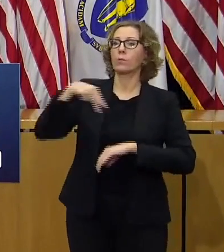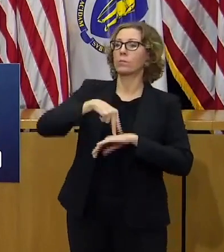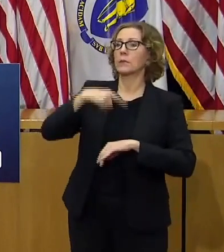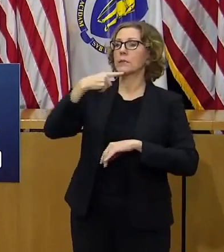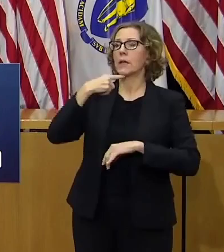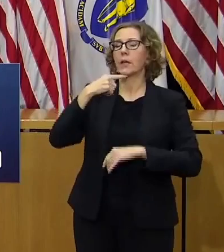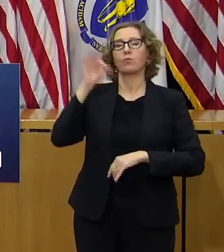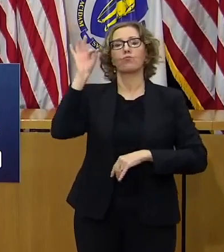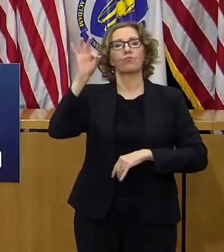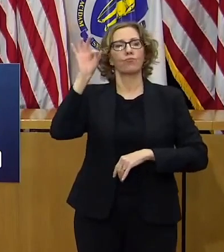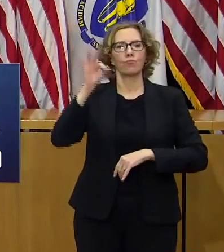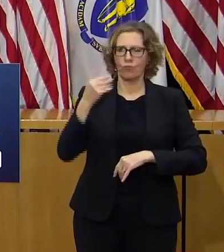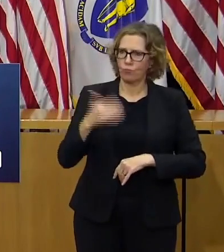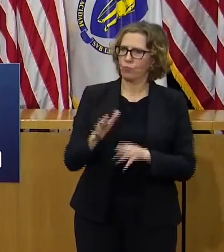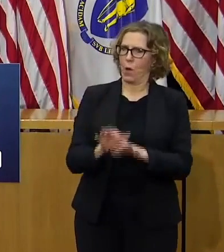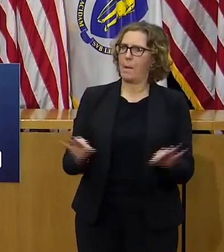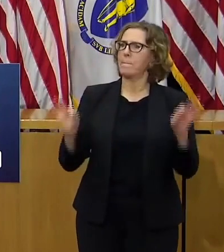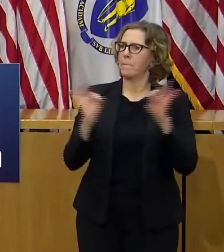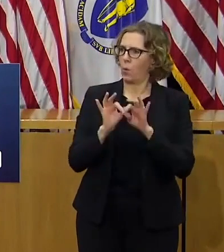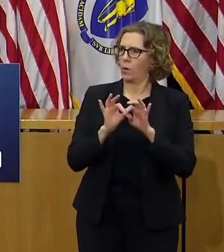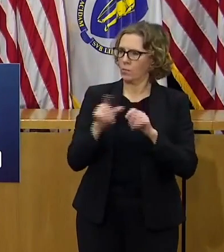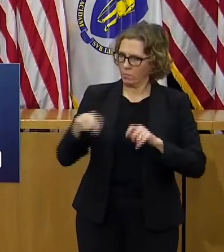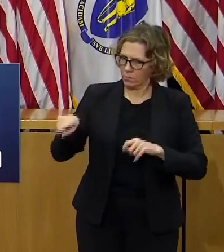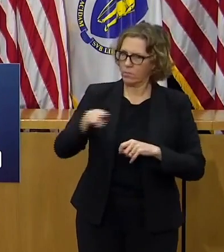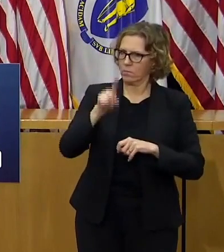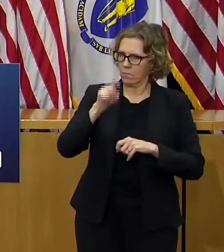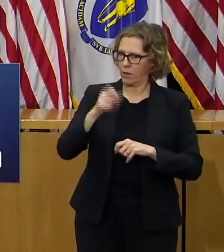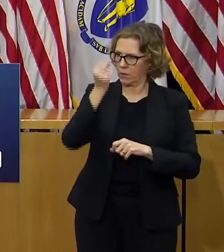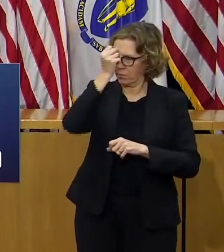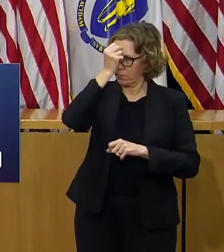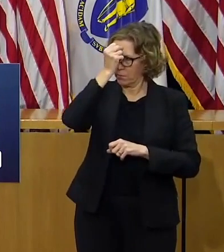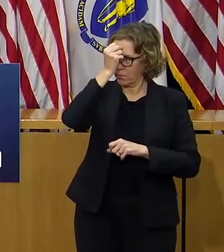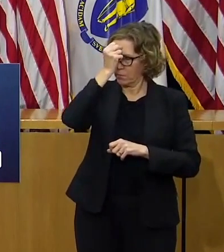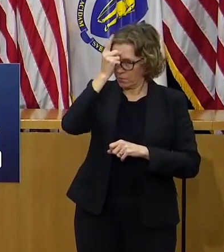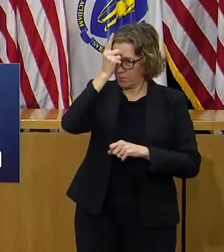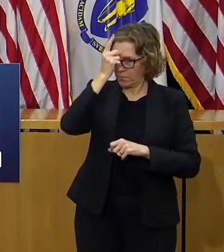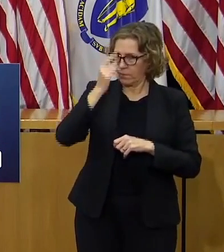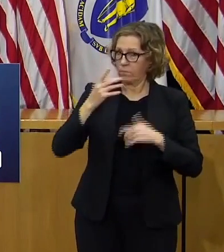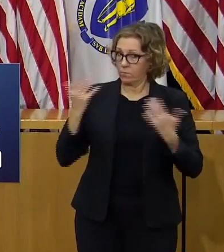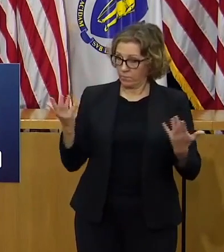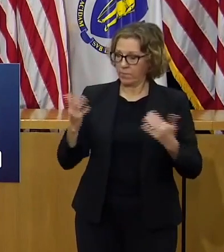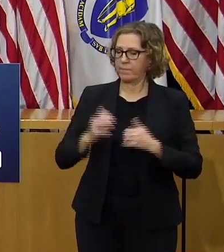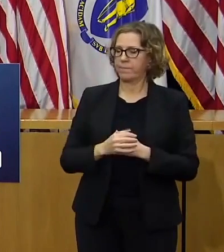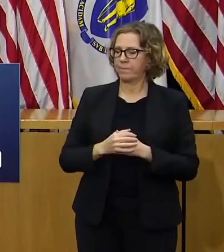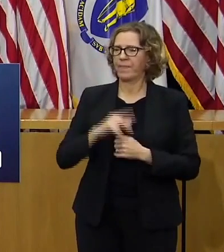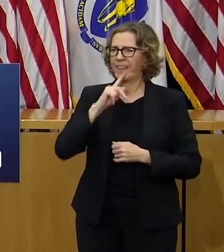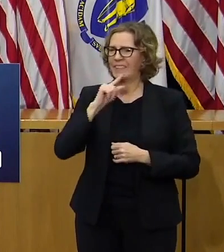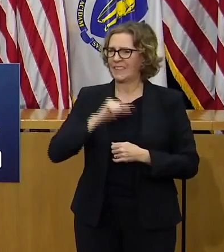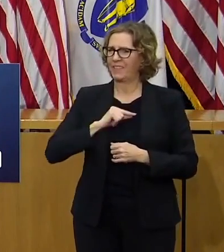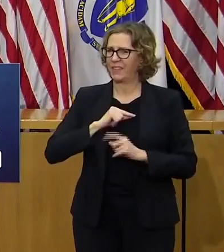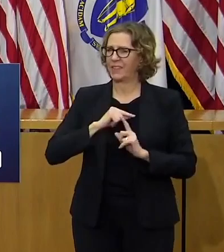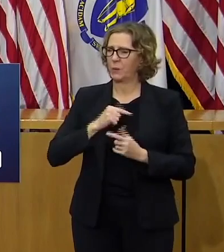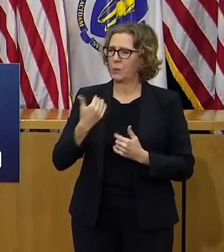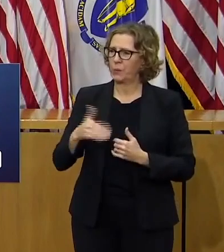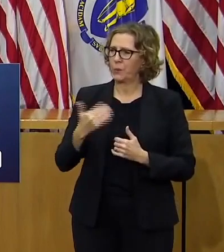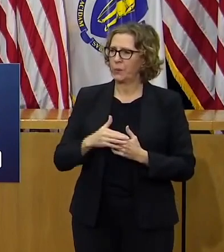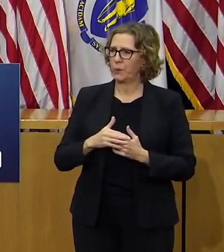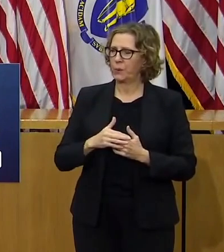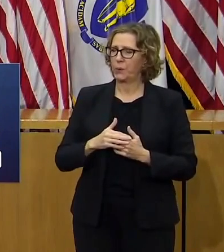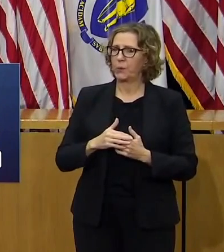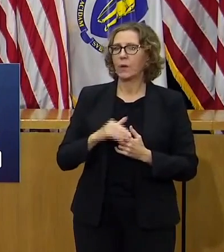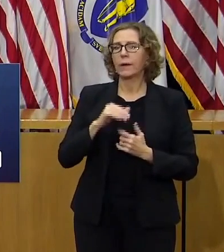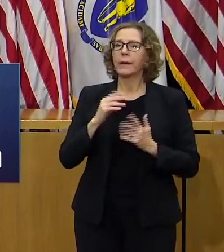to people that it was critically important that they understand and recognize that thanksgiving an informal